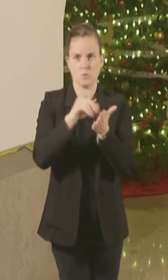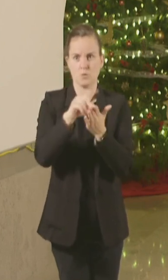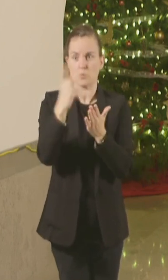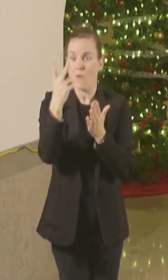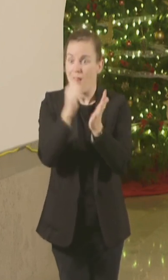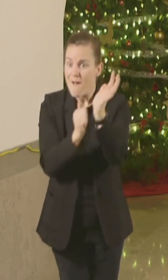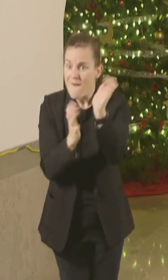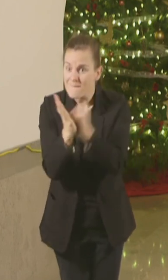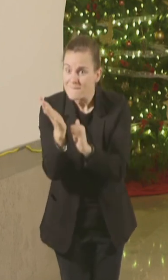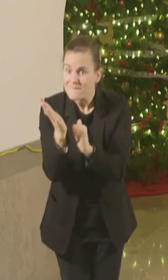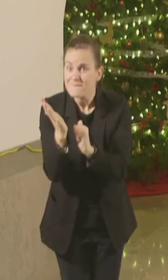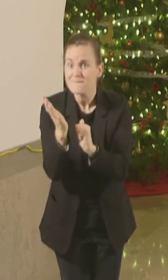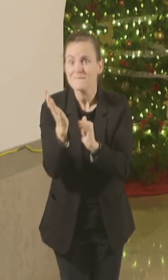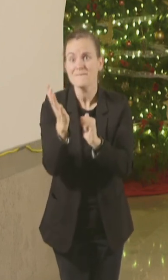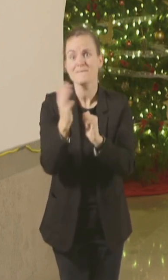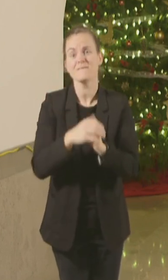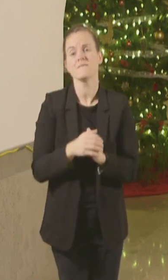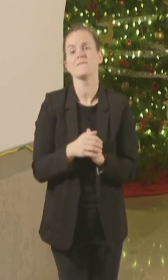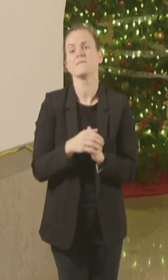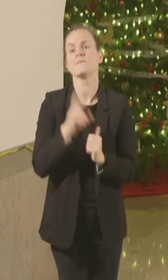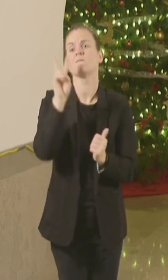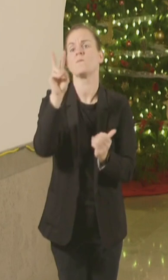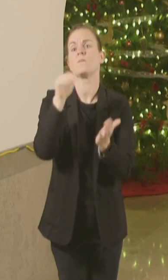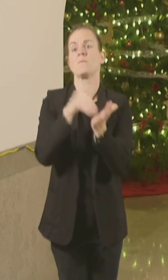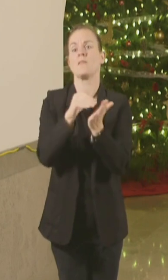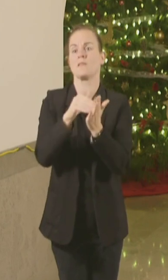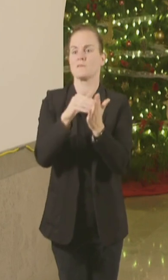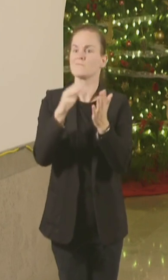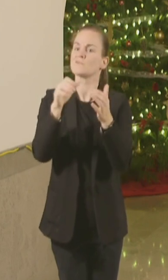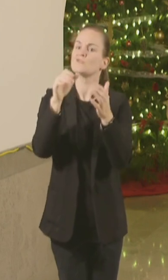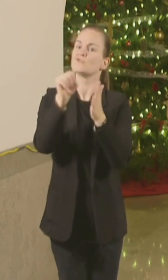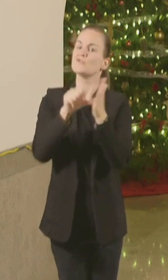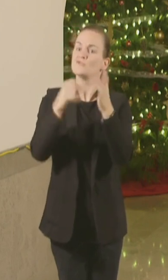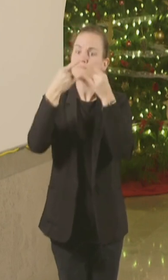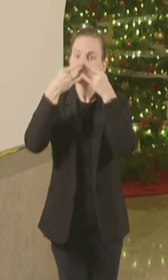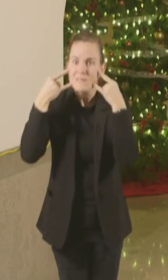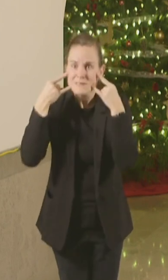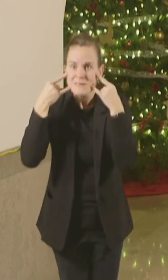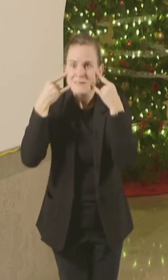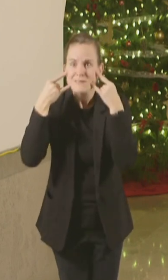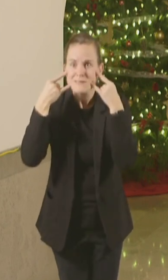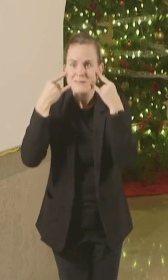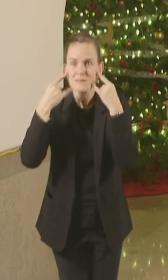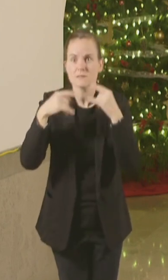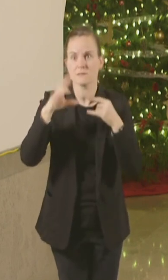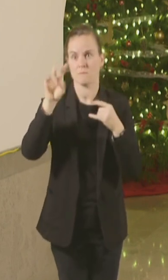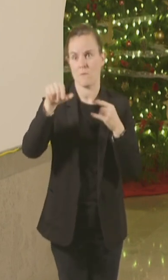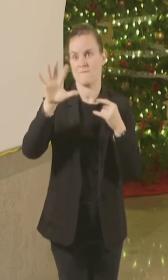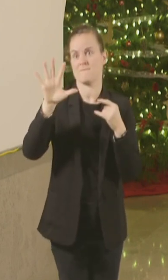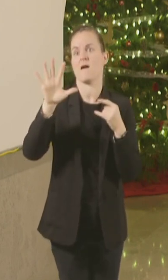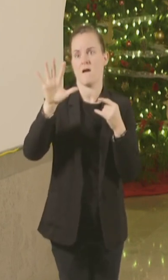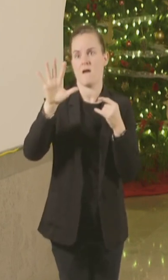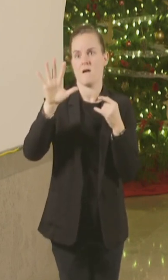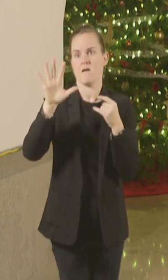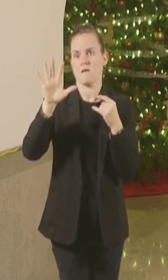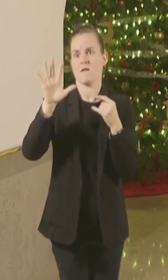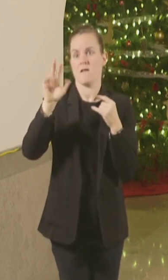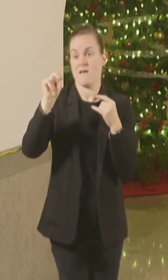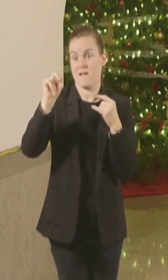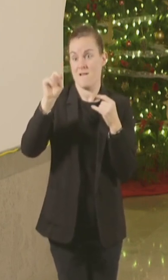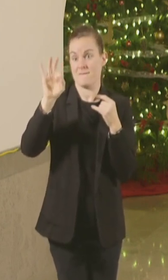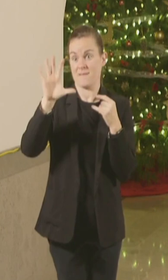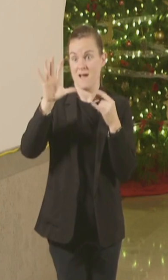million surgical masks, 4.9 million N95 masks, and 1.4